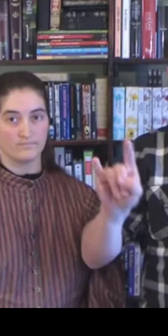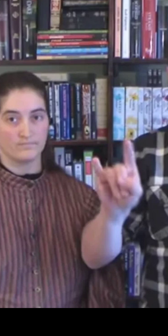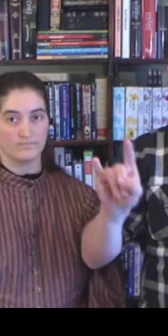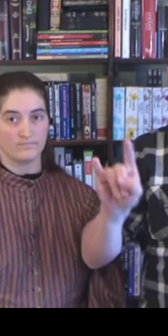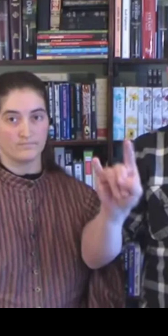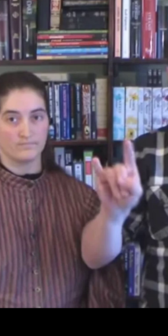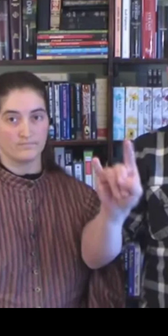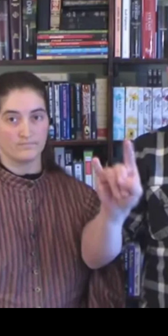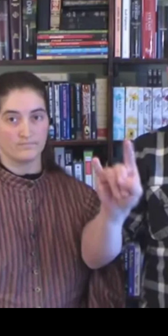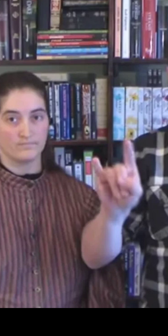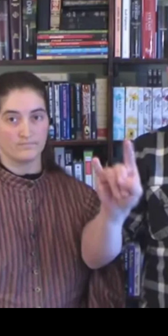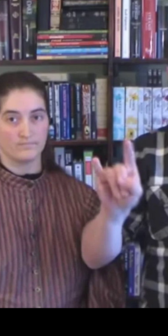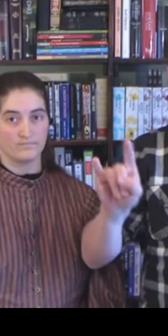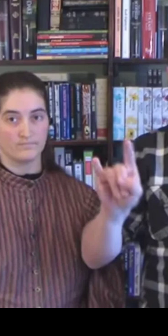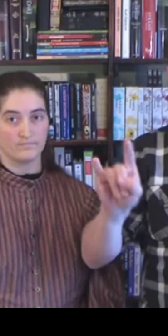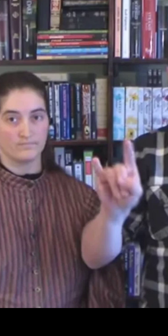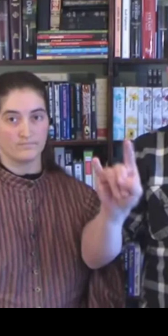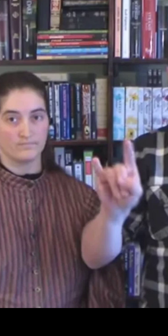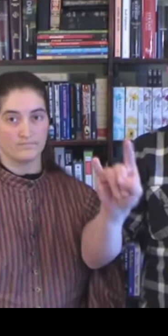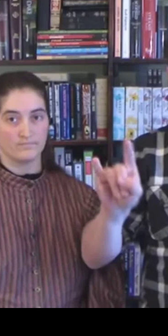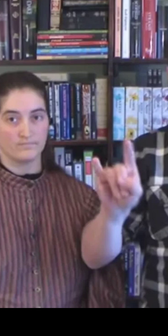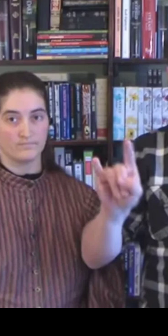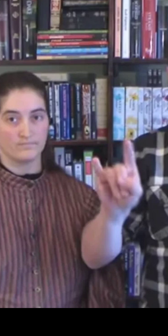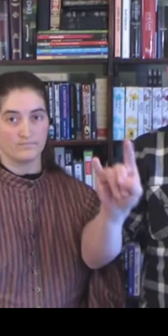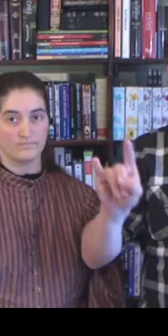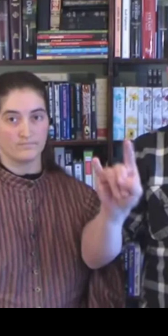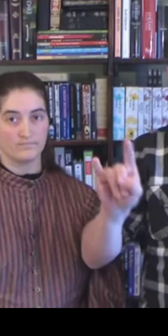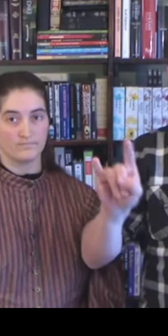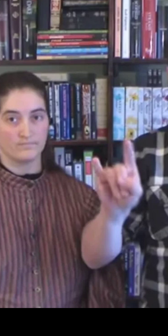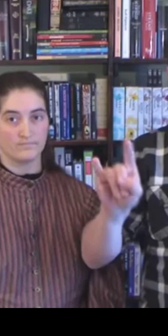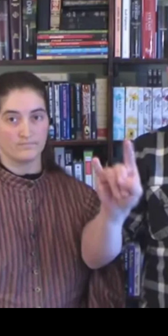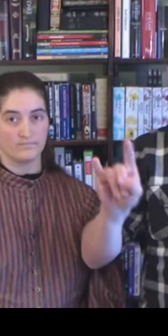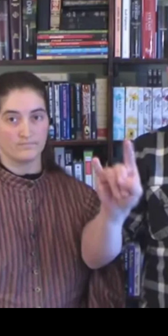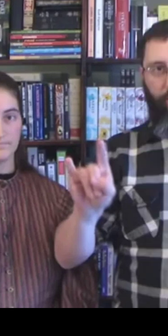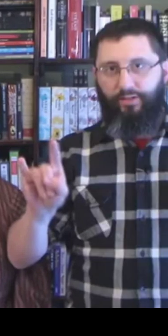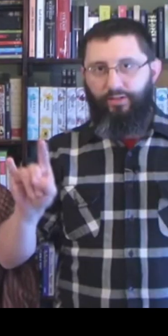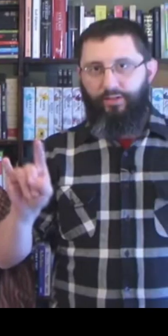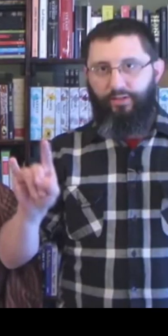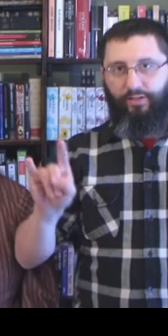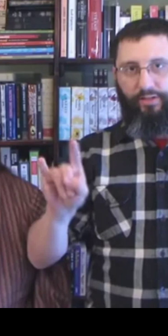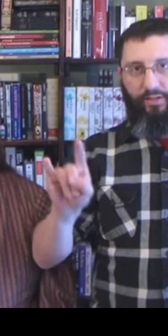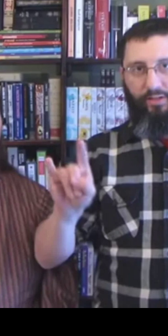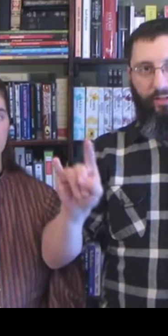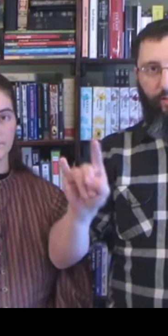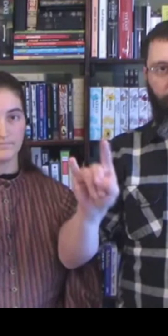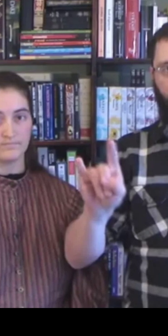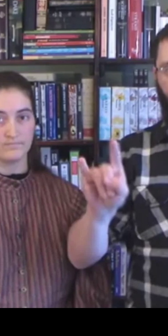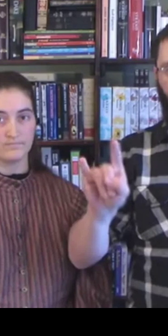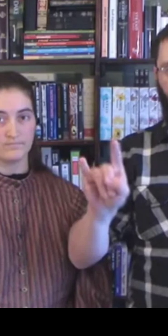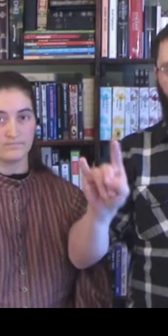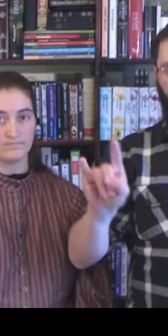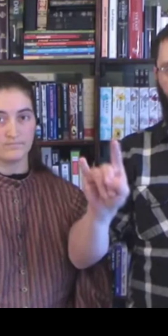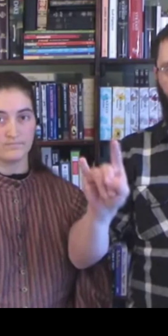she was raised by masons and jesuits and that's who her family is brian and that she had that she holds